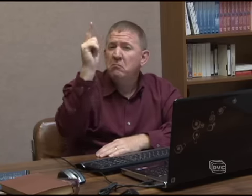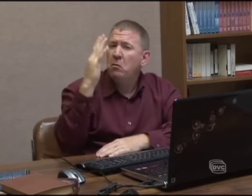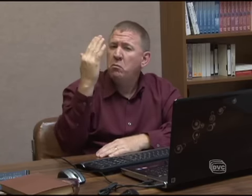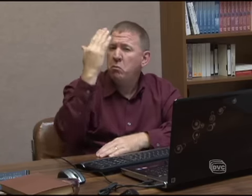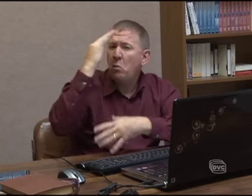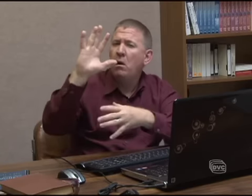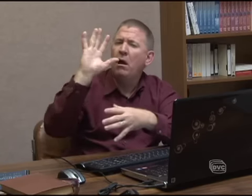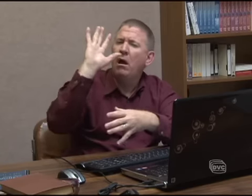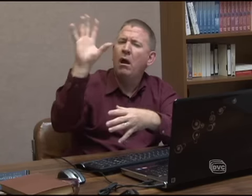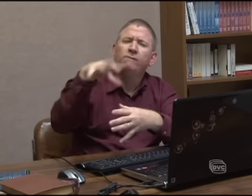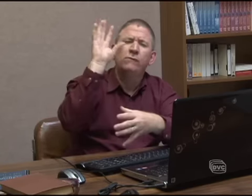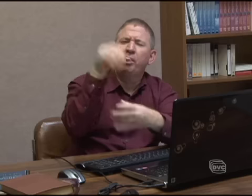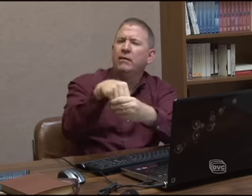but God knows them all.